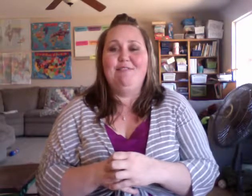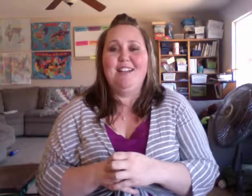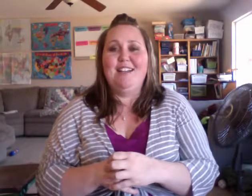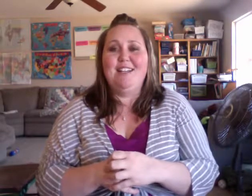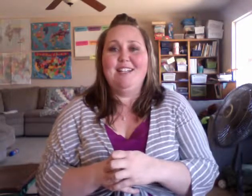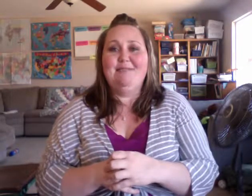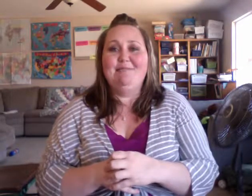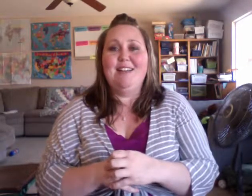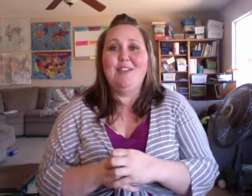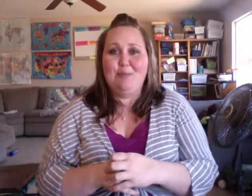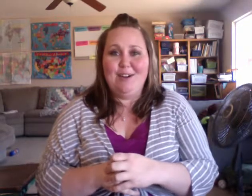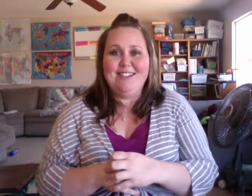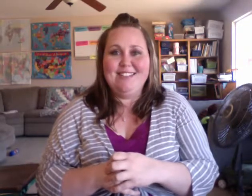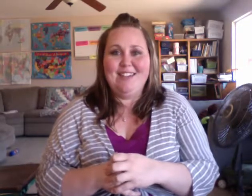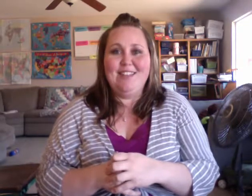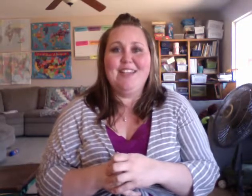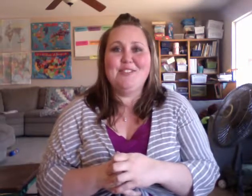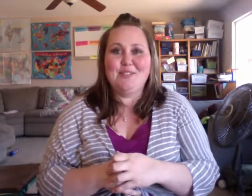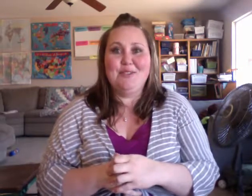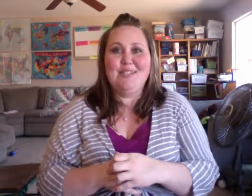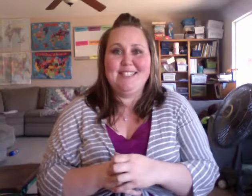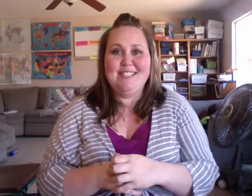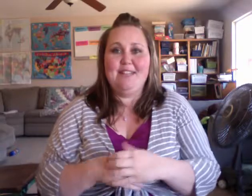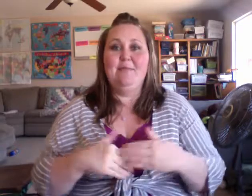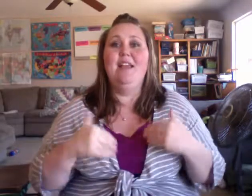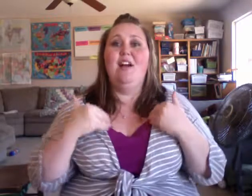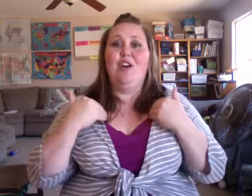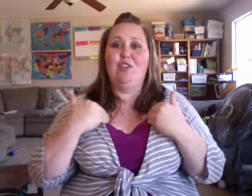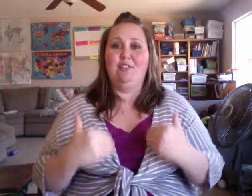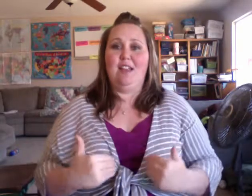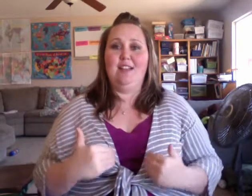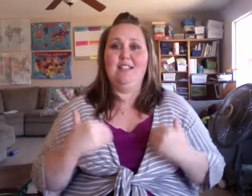another part of the excretory system are your lungs,